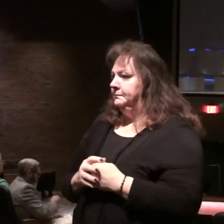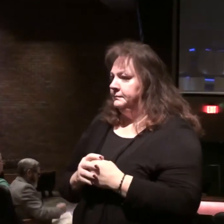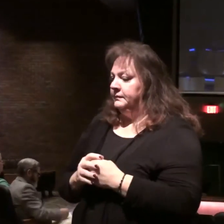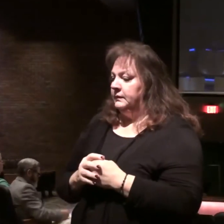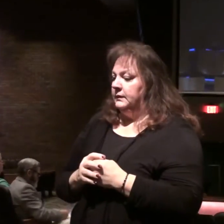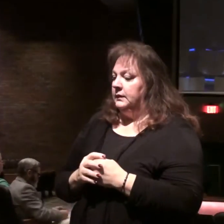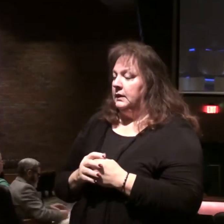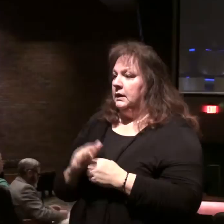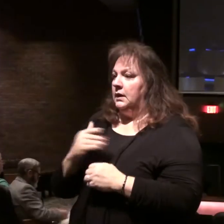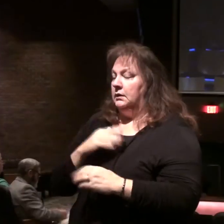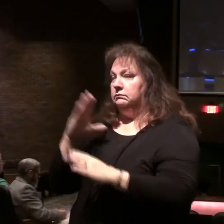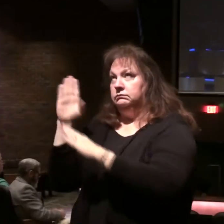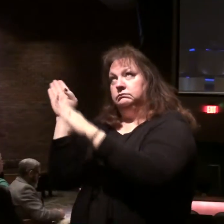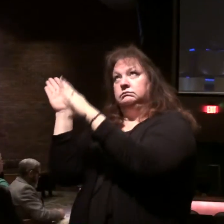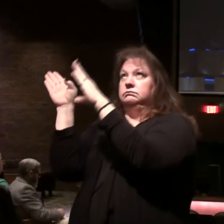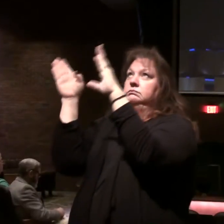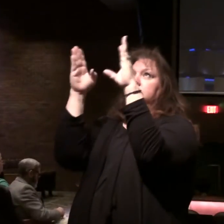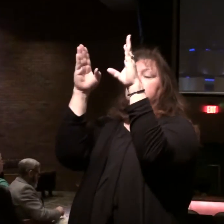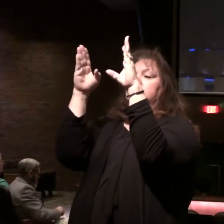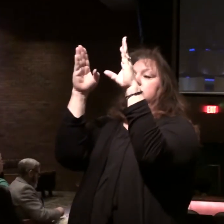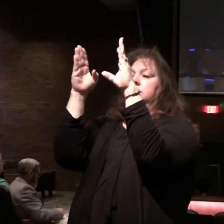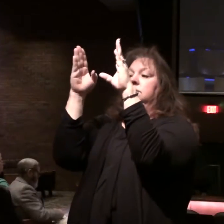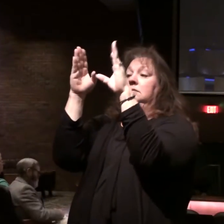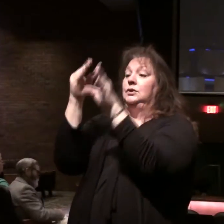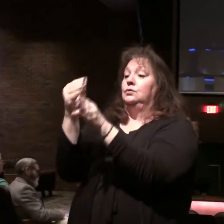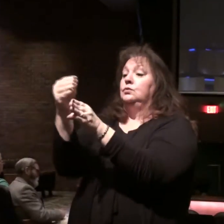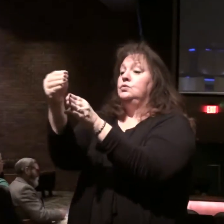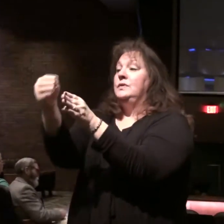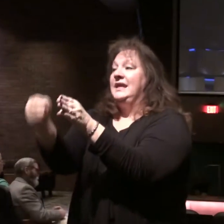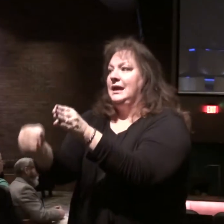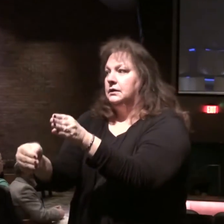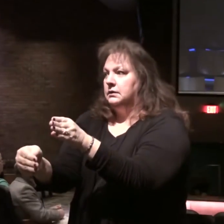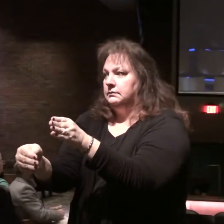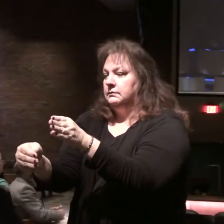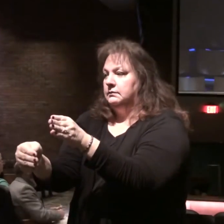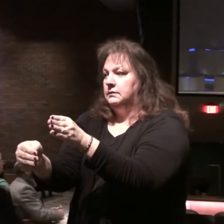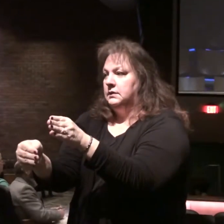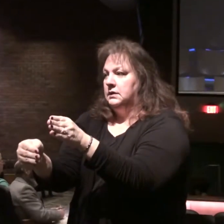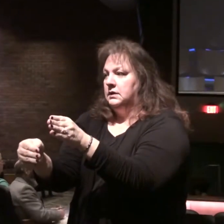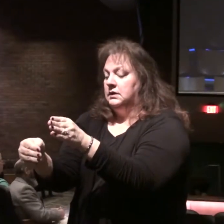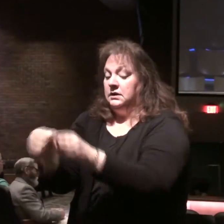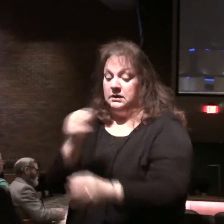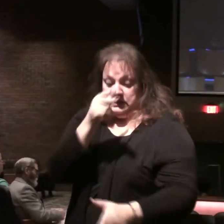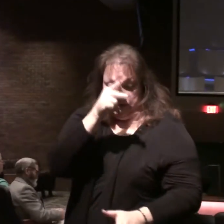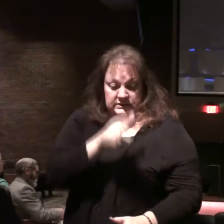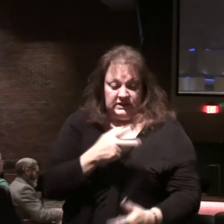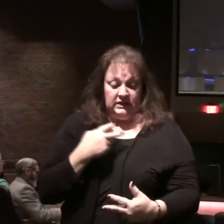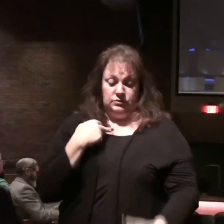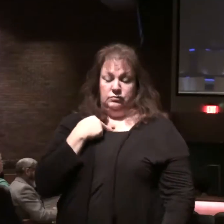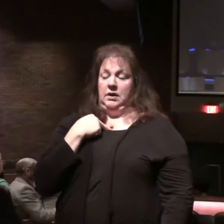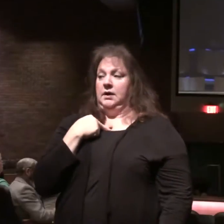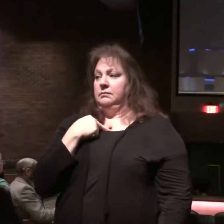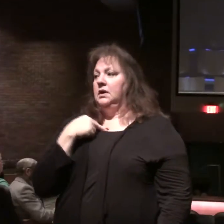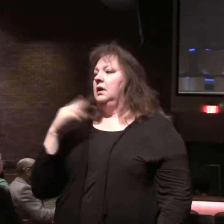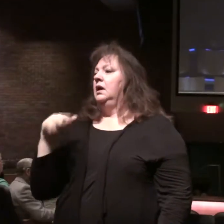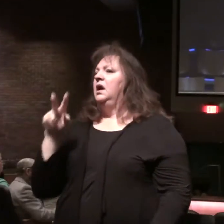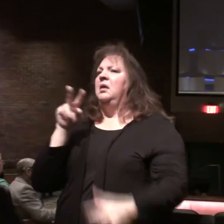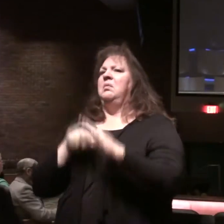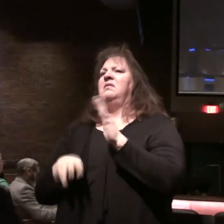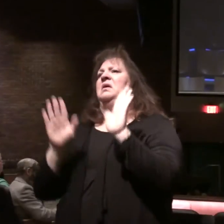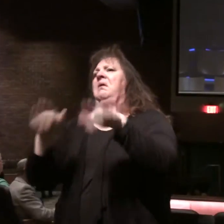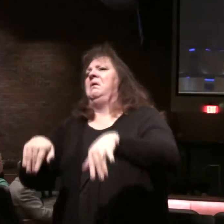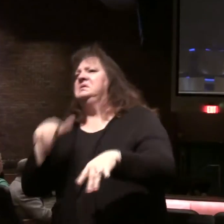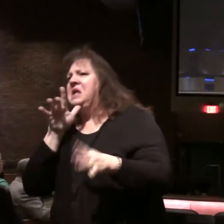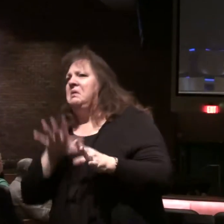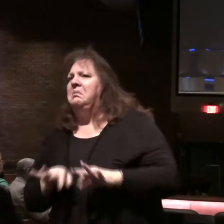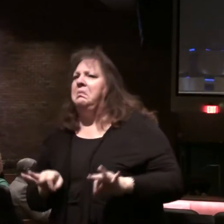He draws our attention to the end. It's the devil's trap to tell people prophecy is not that